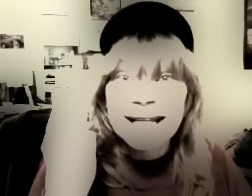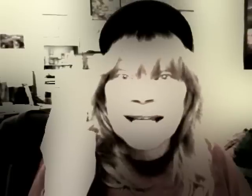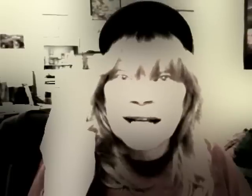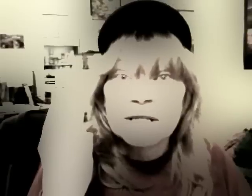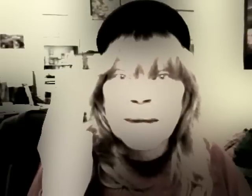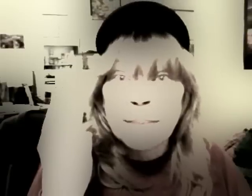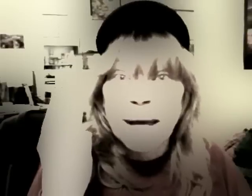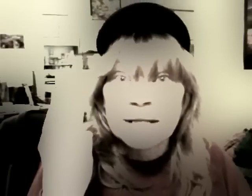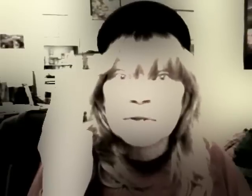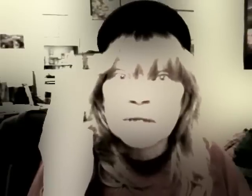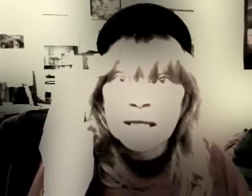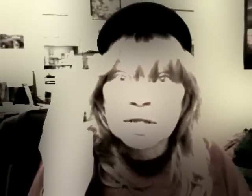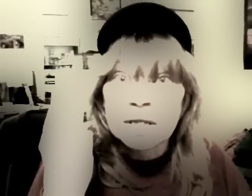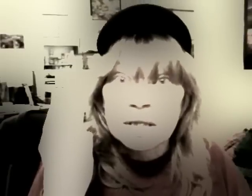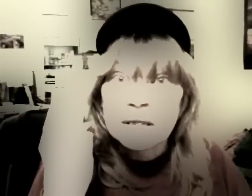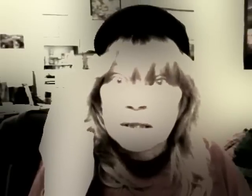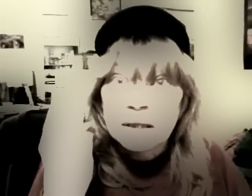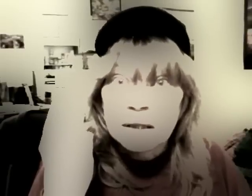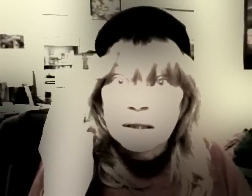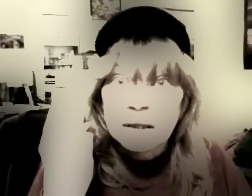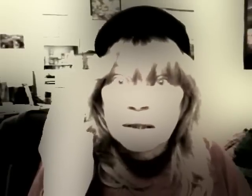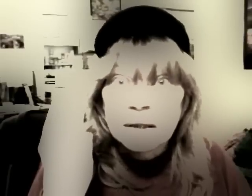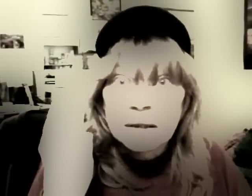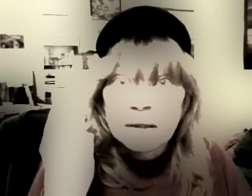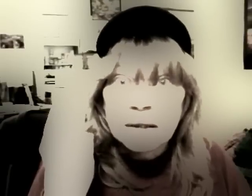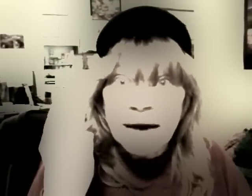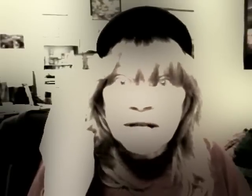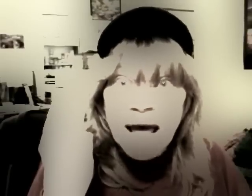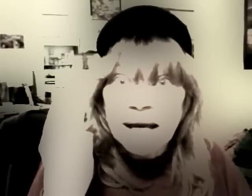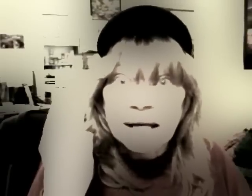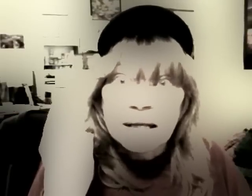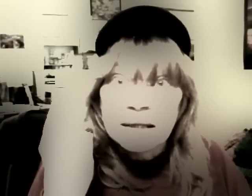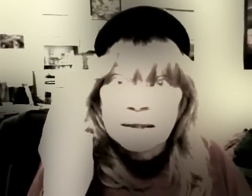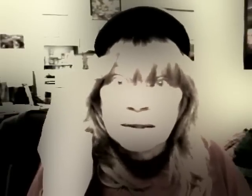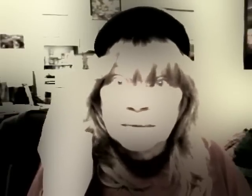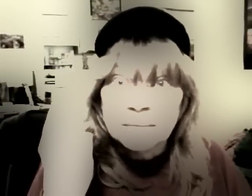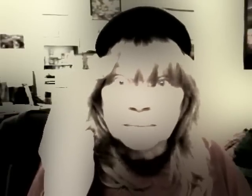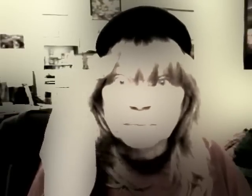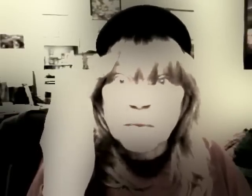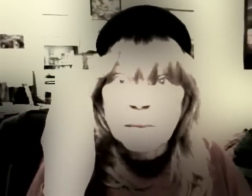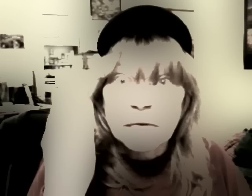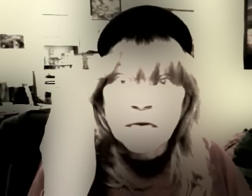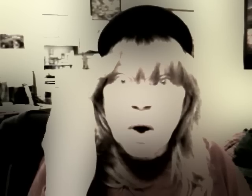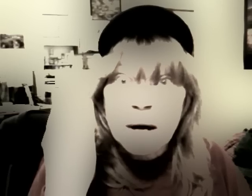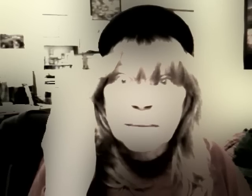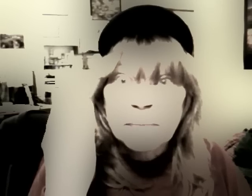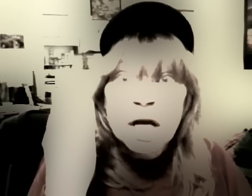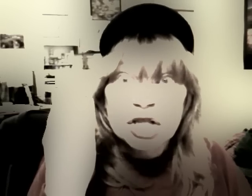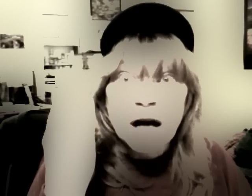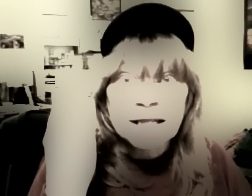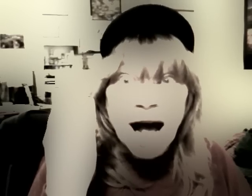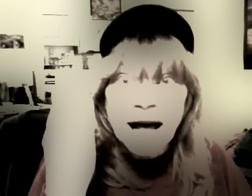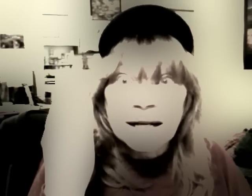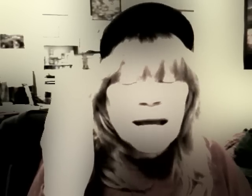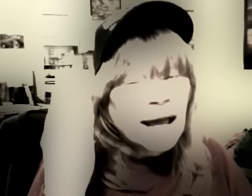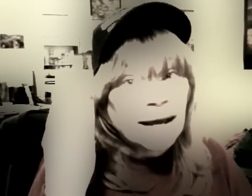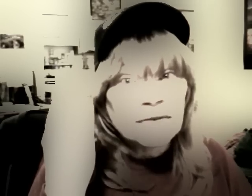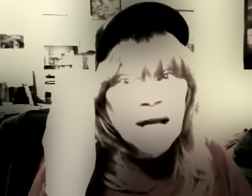pastor teaches. Every day. Number four, talk to God. Every day.